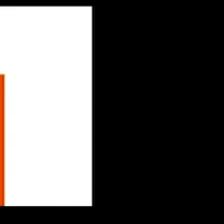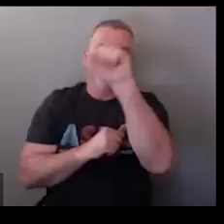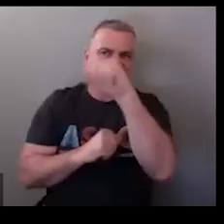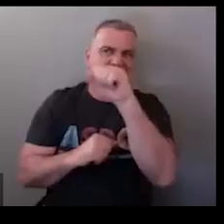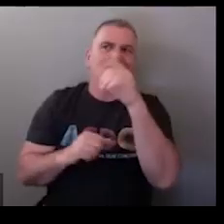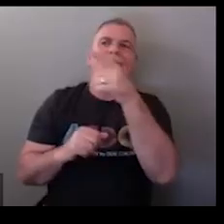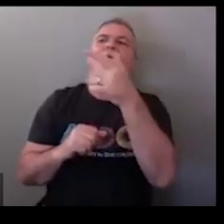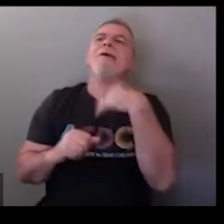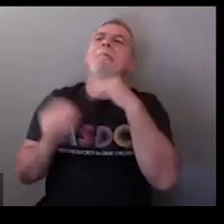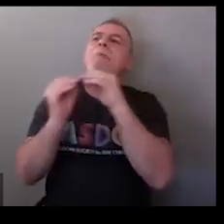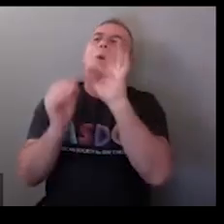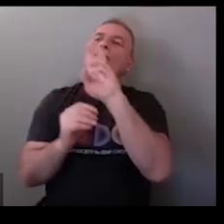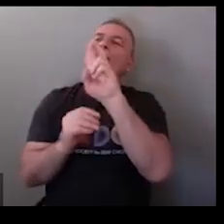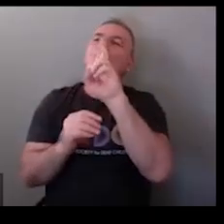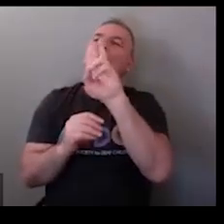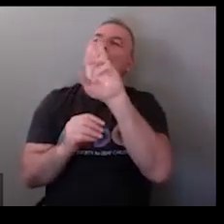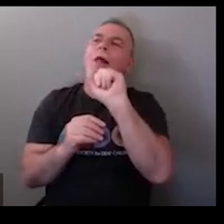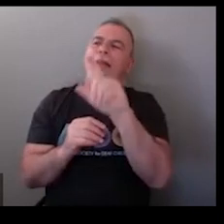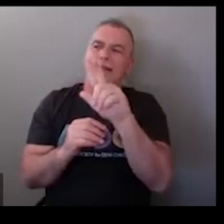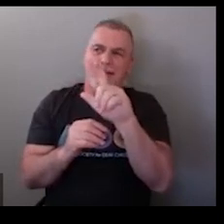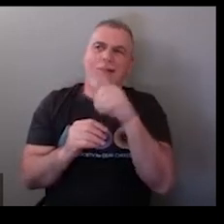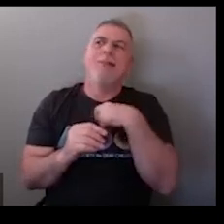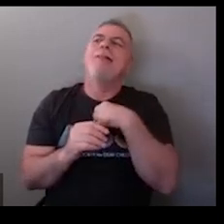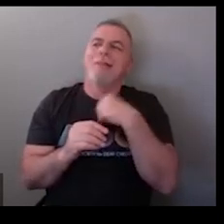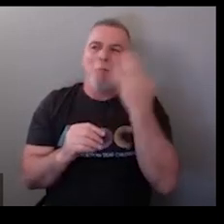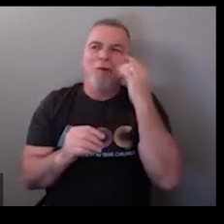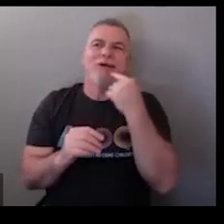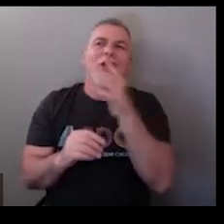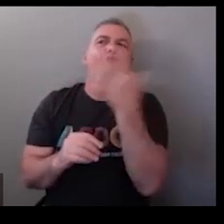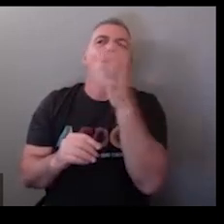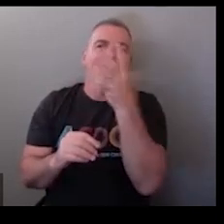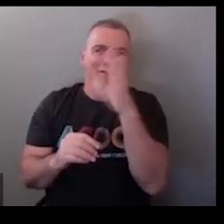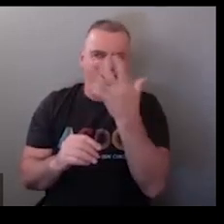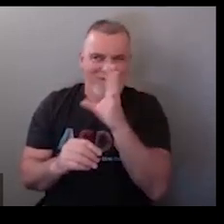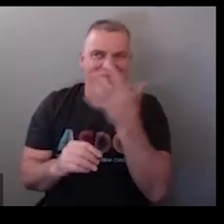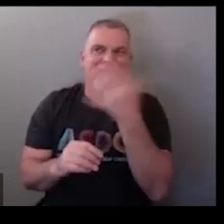that's actually a different sign very good yes so when we're talking about rural